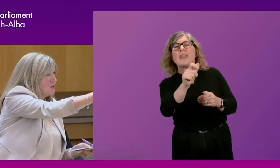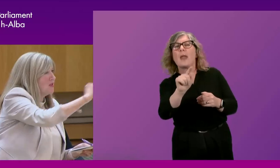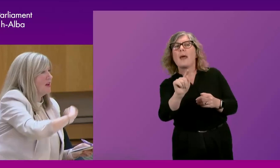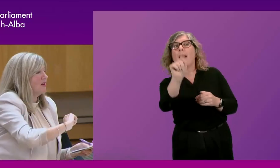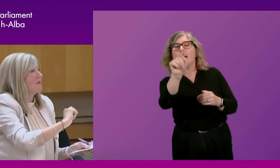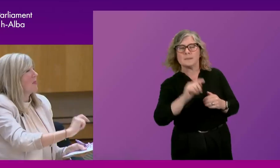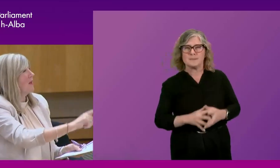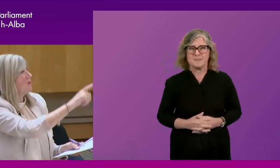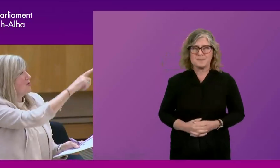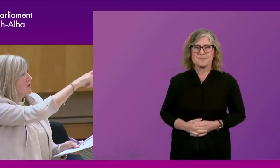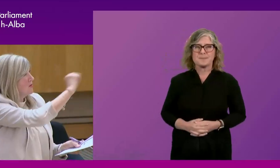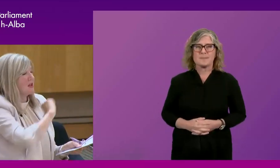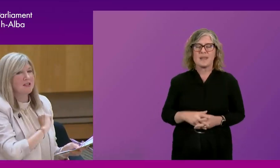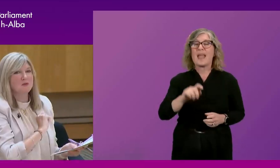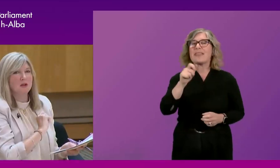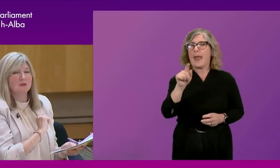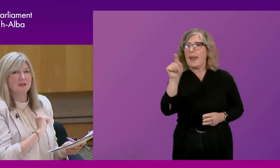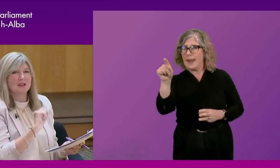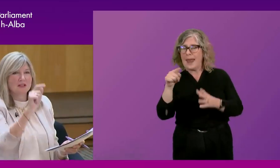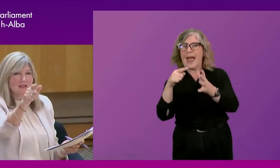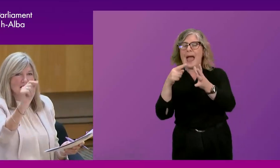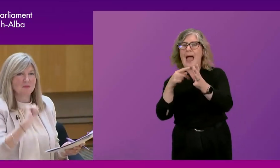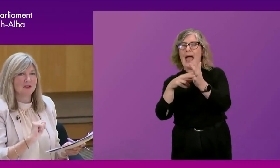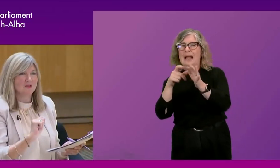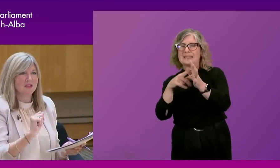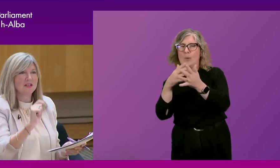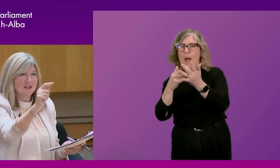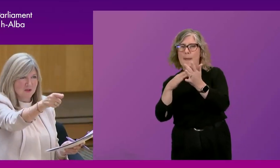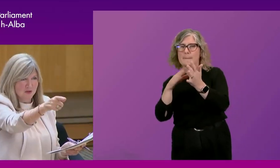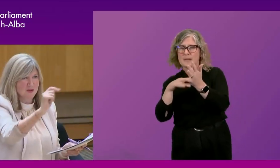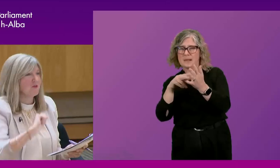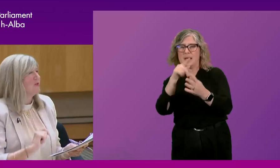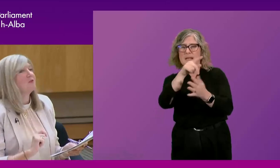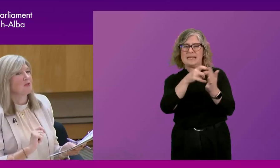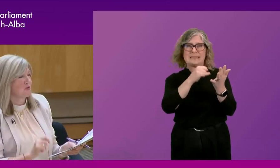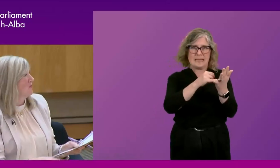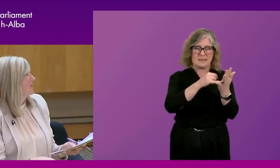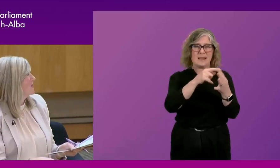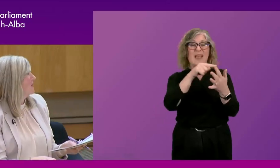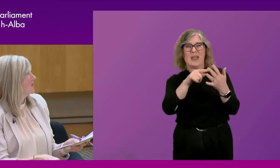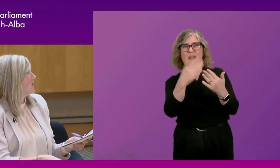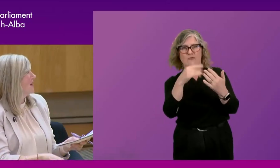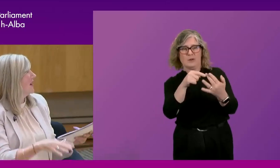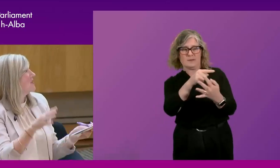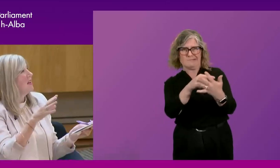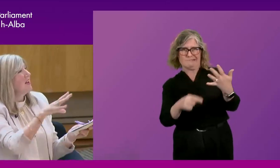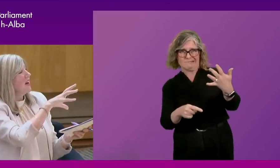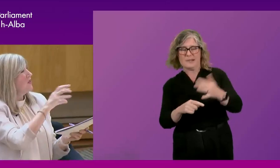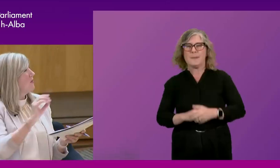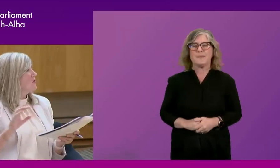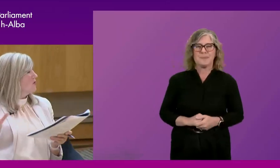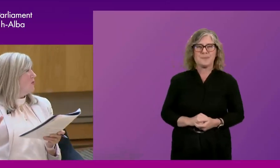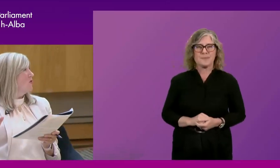third row there. And I'm going to go to Andy Whiteman, to Des McNulty, to yourself in the front row. So let's try and